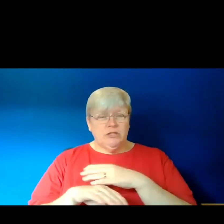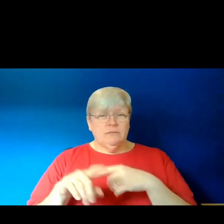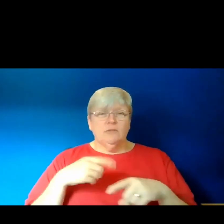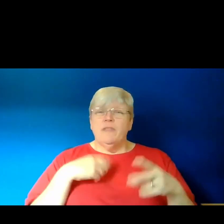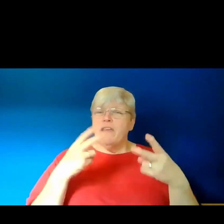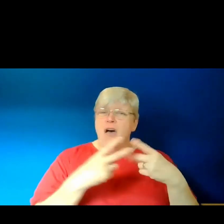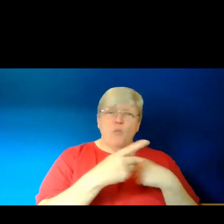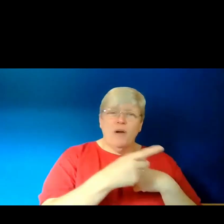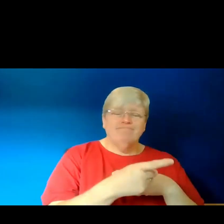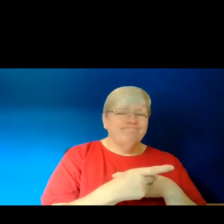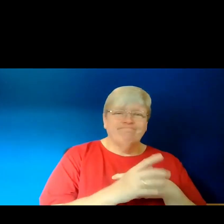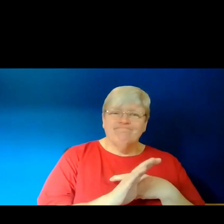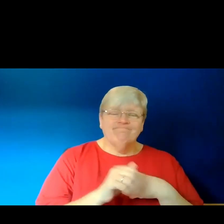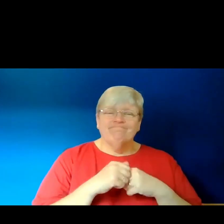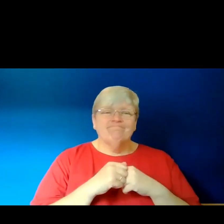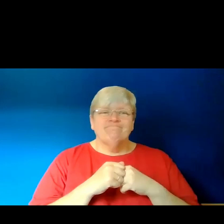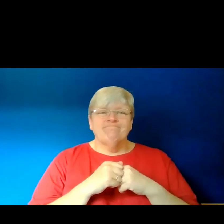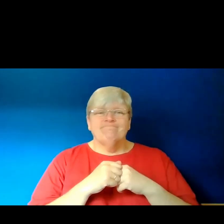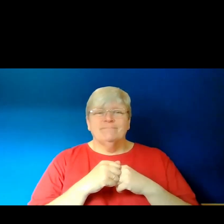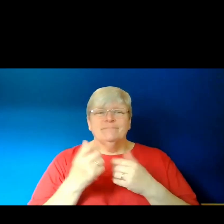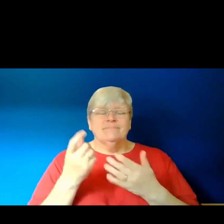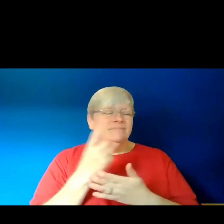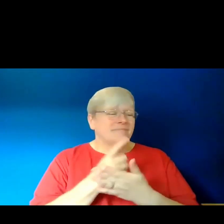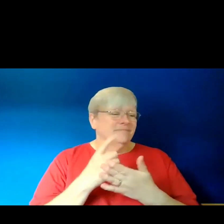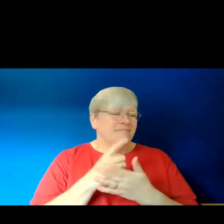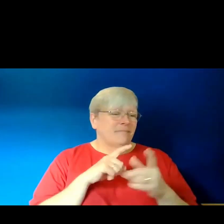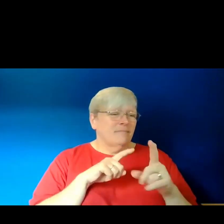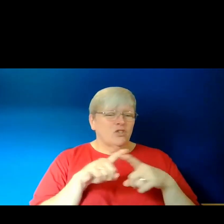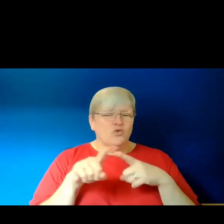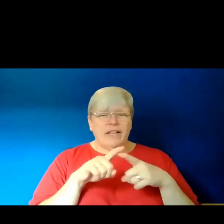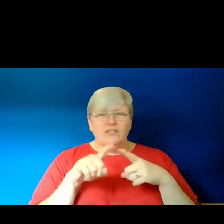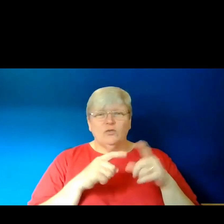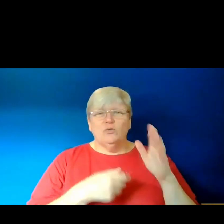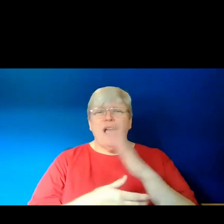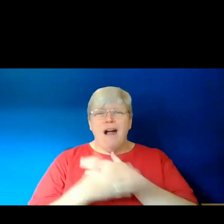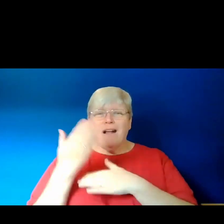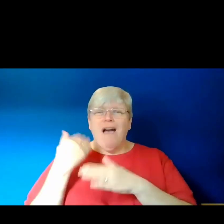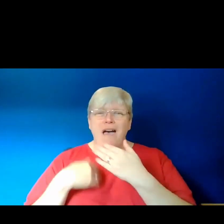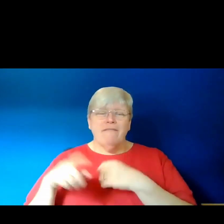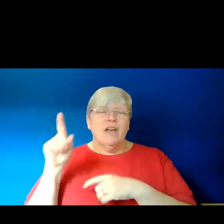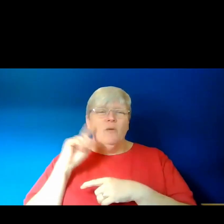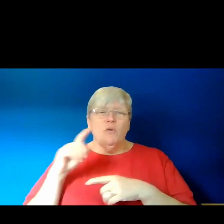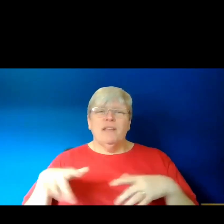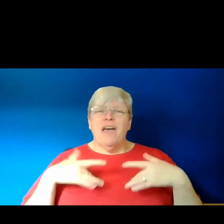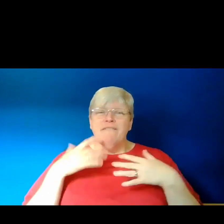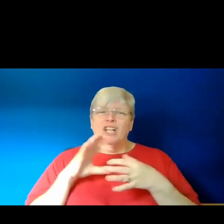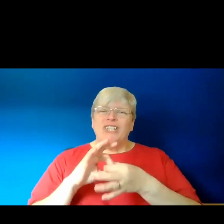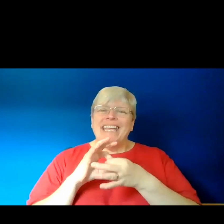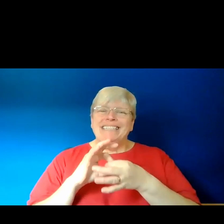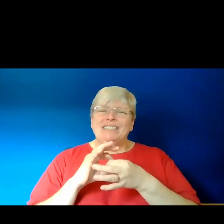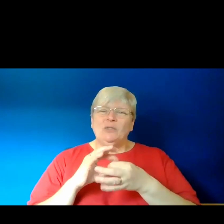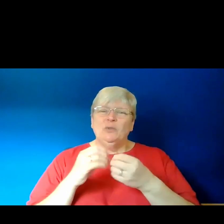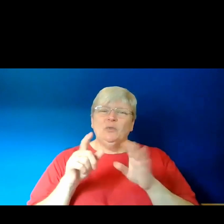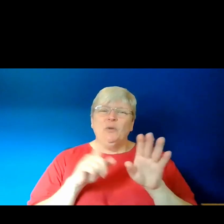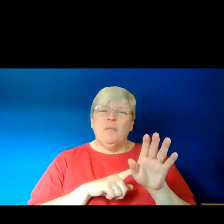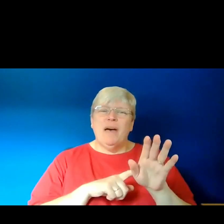Heung, that was more about trying to archive a woman who I felt connected to by